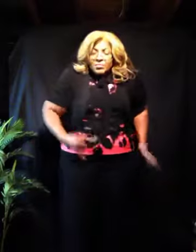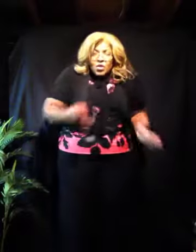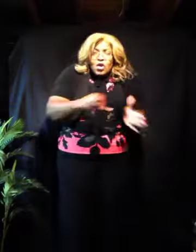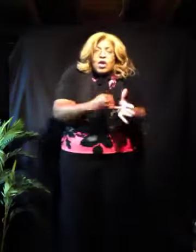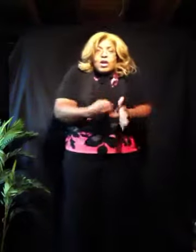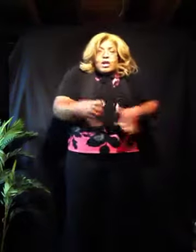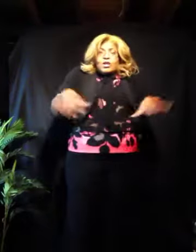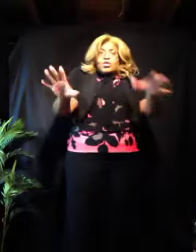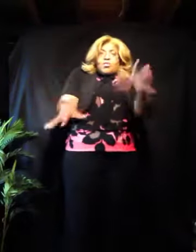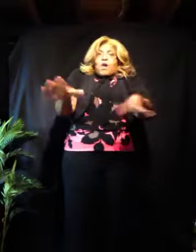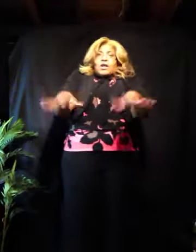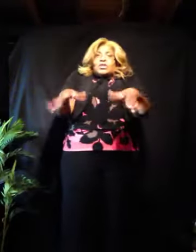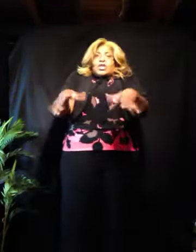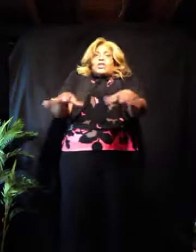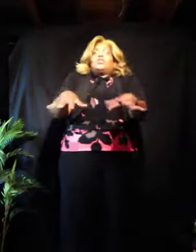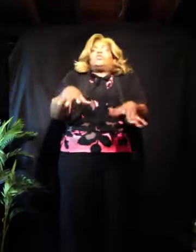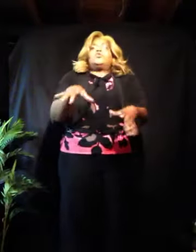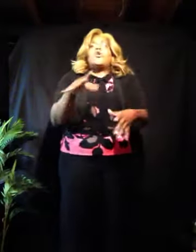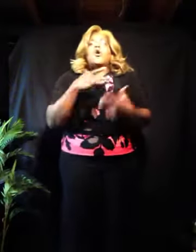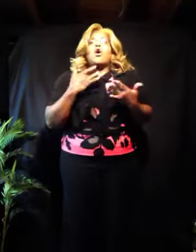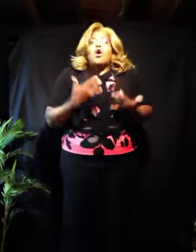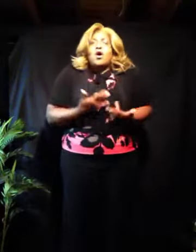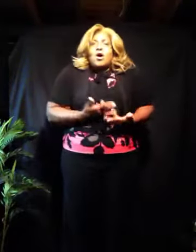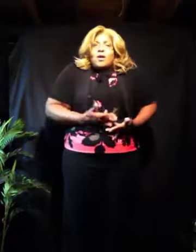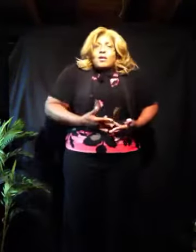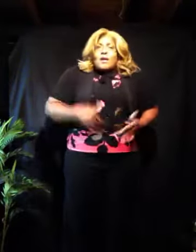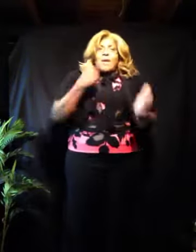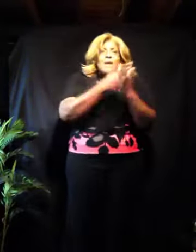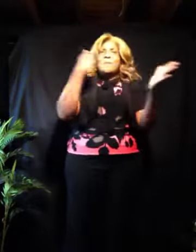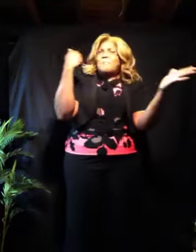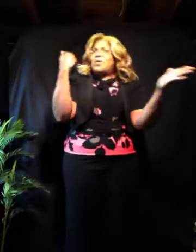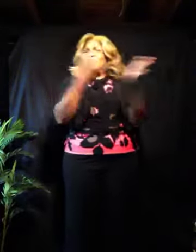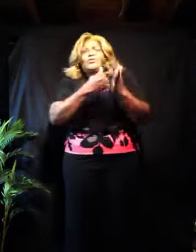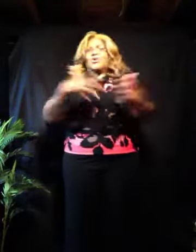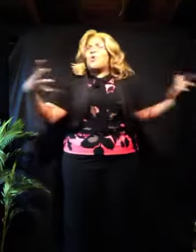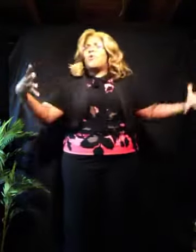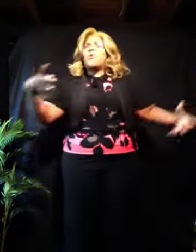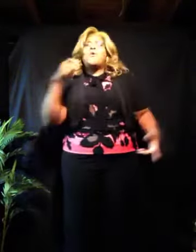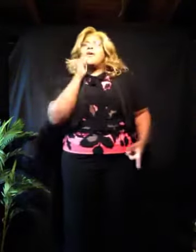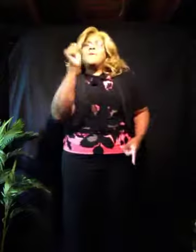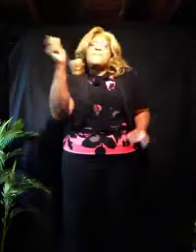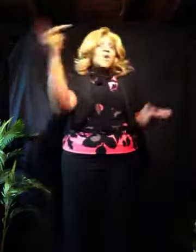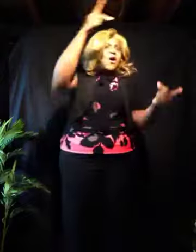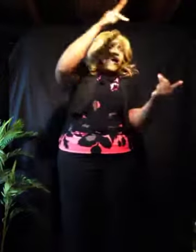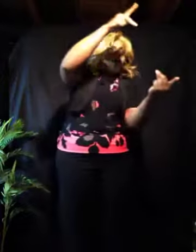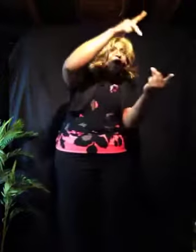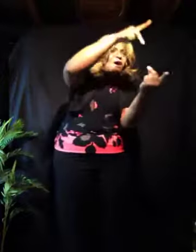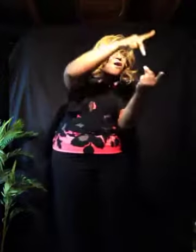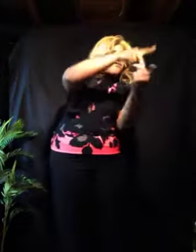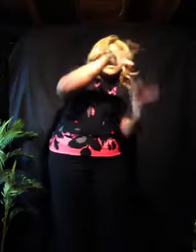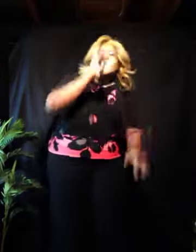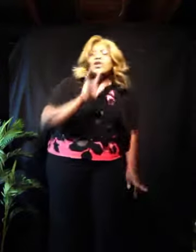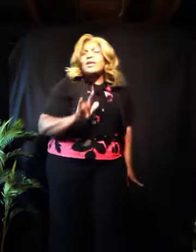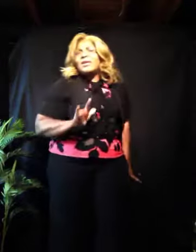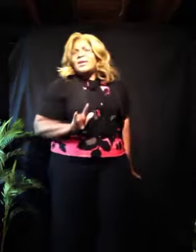Each restless heart beats so imperfectly